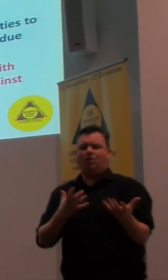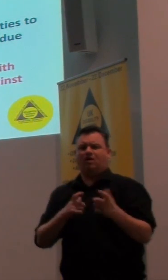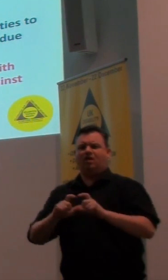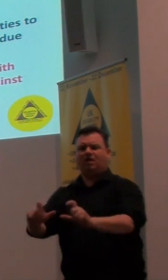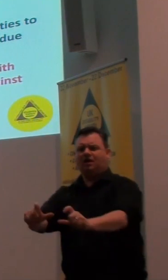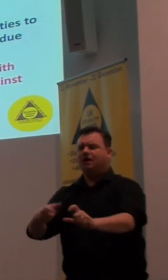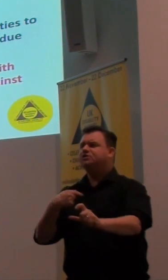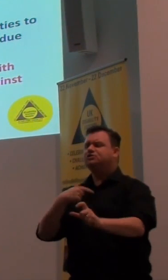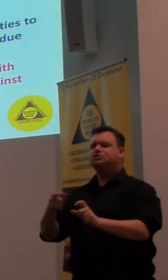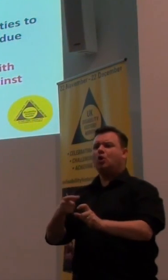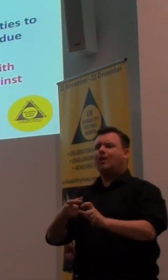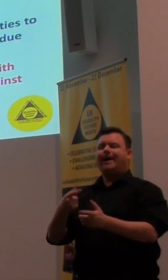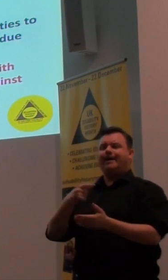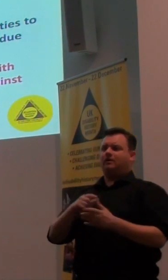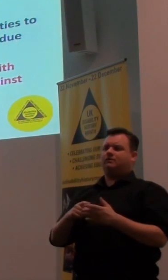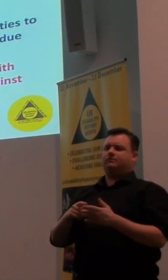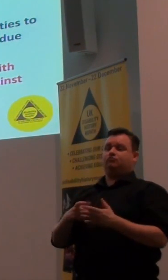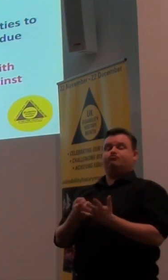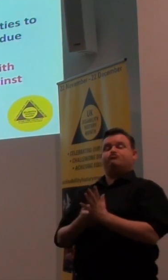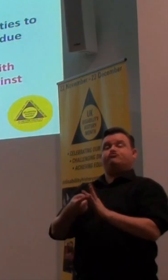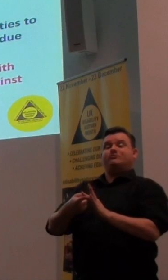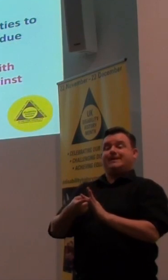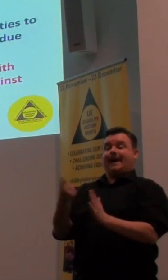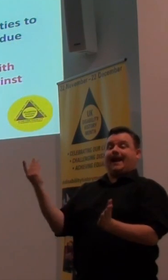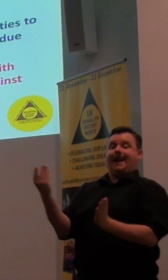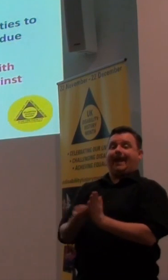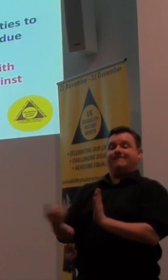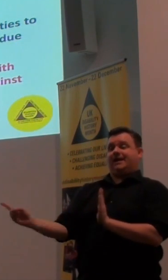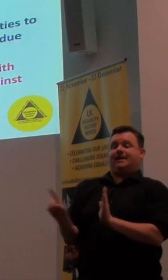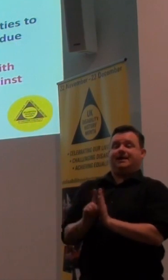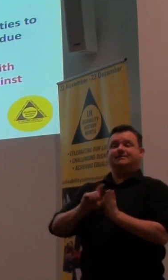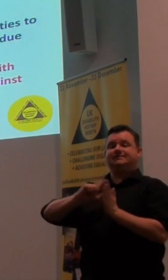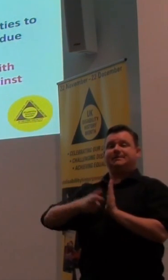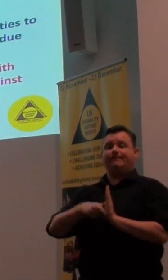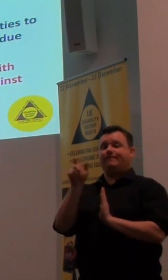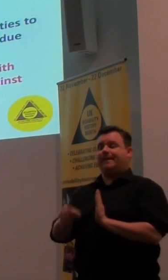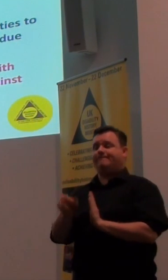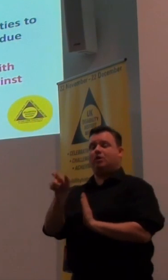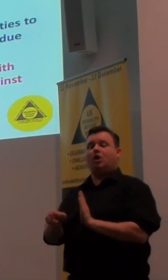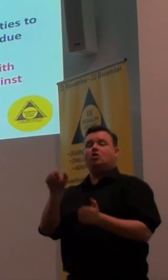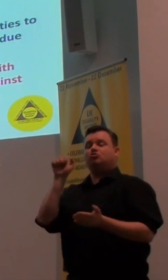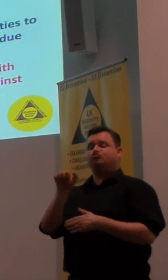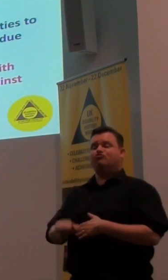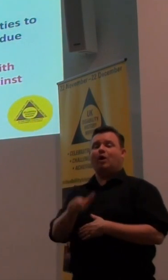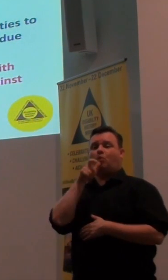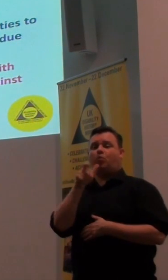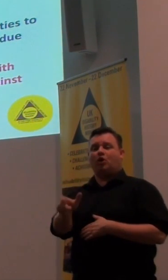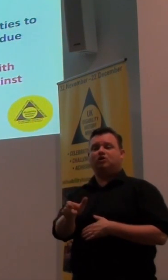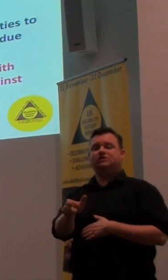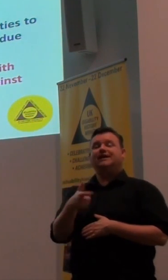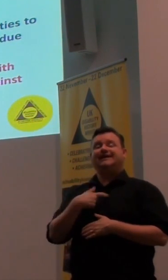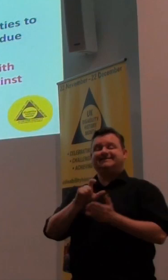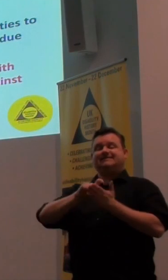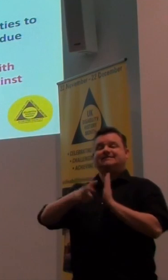So reclaiming disabled people is one of the things we've done. In the UK, the right word to use for disabled people is disabled